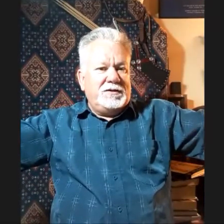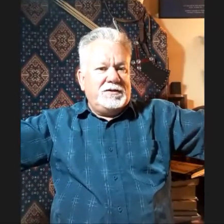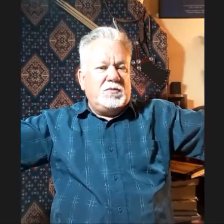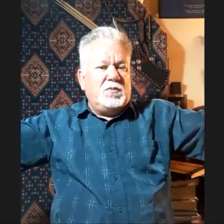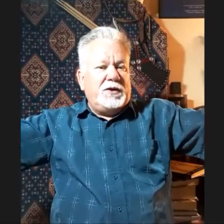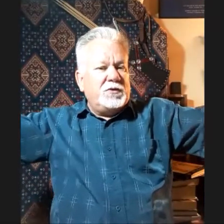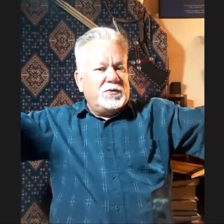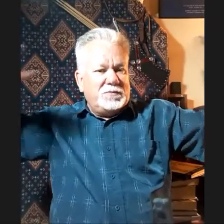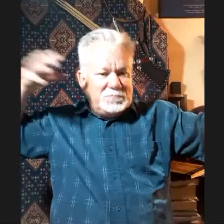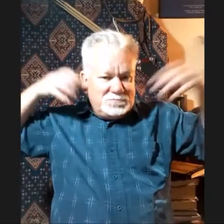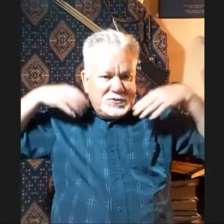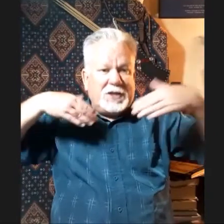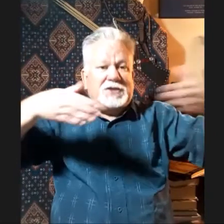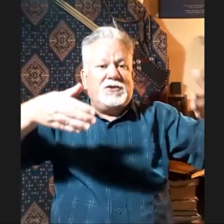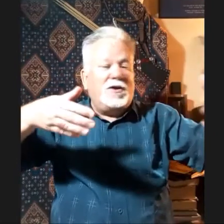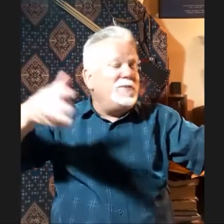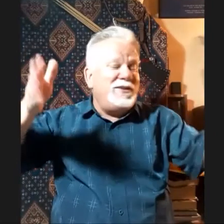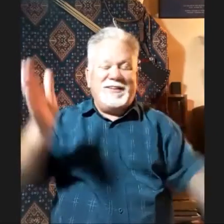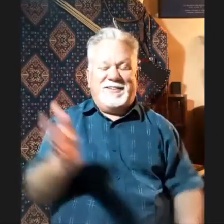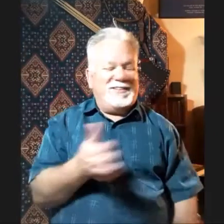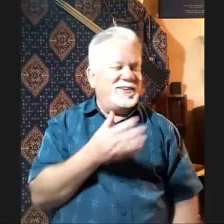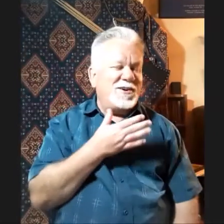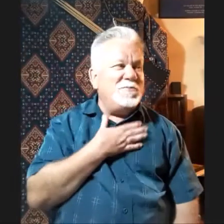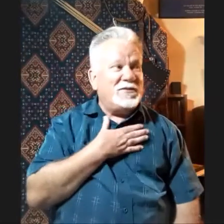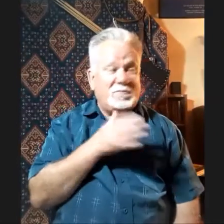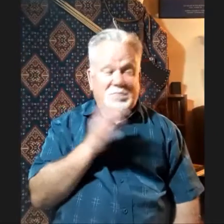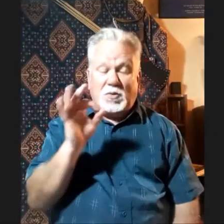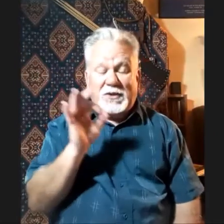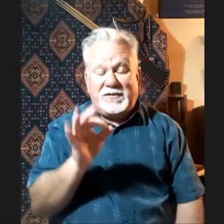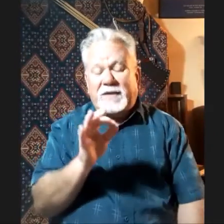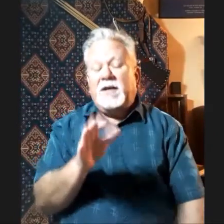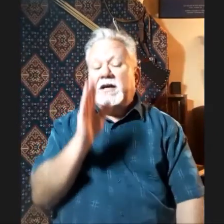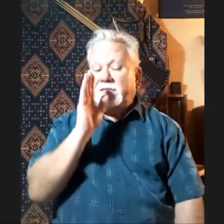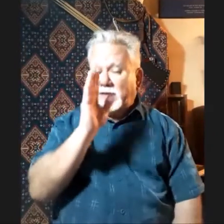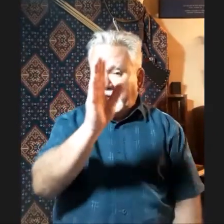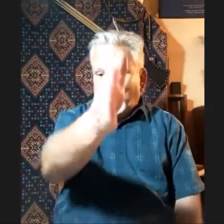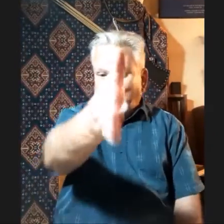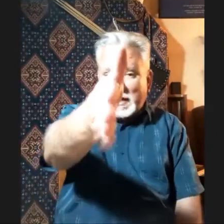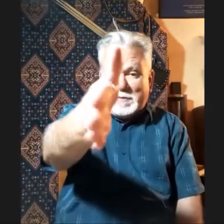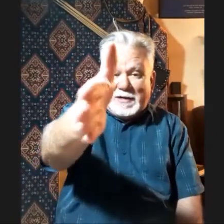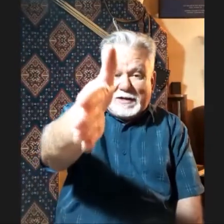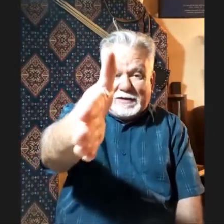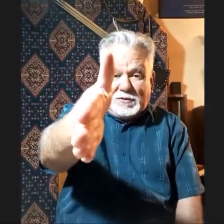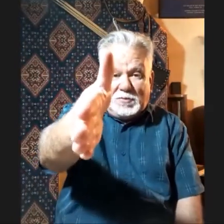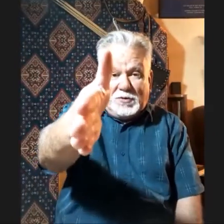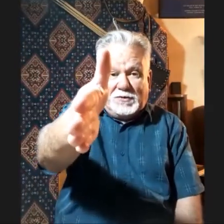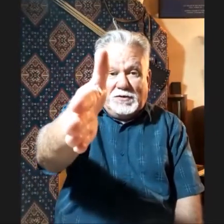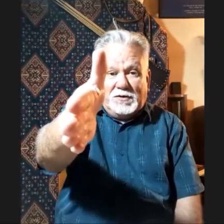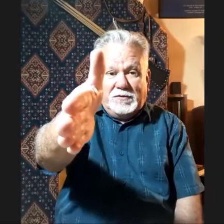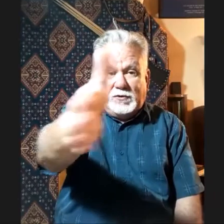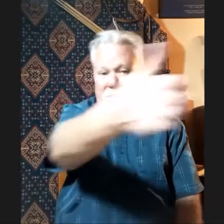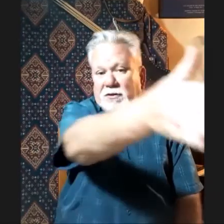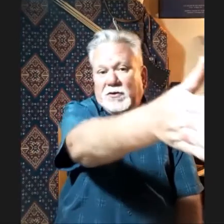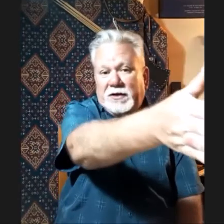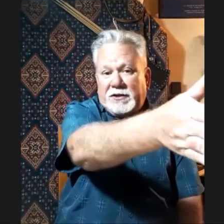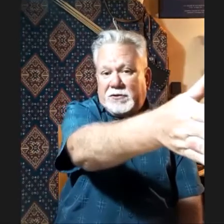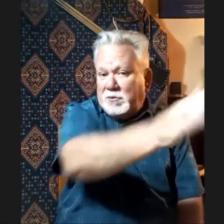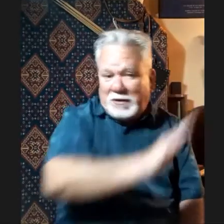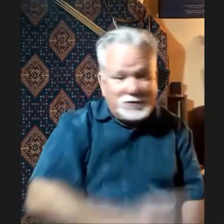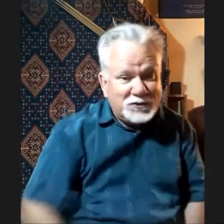But when you're charging, I mean, I must point this out, even though you're aiming at a given person, if you hit the guy next to him, that's just